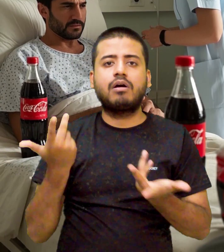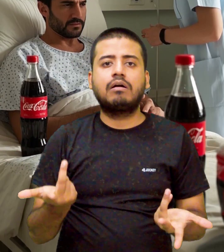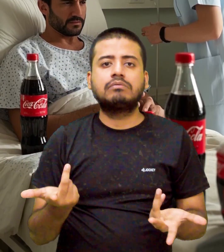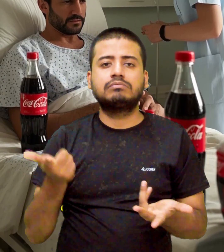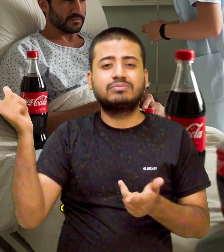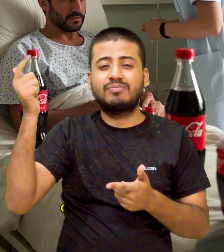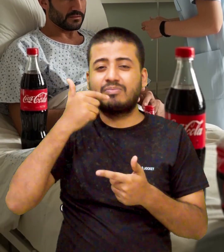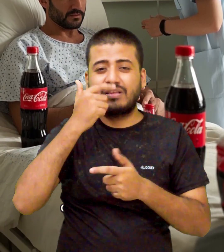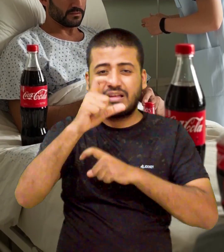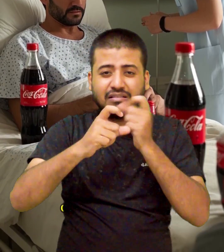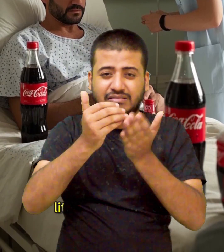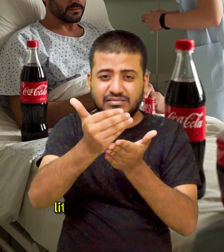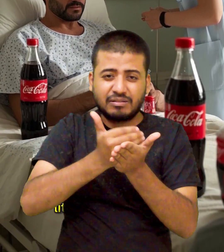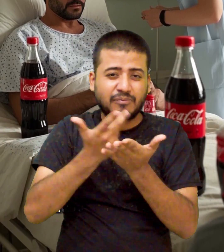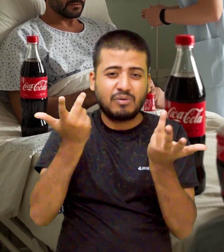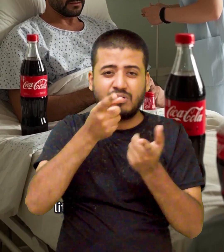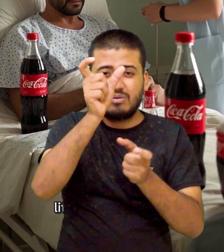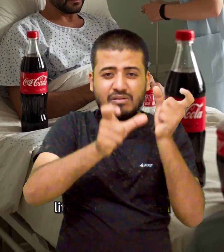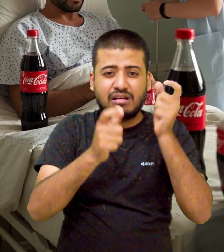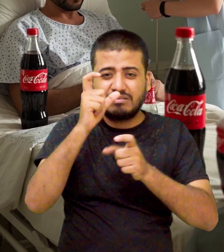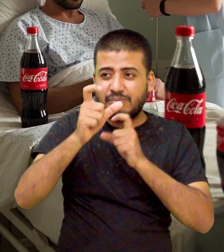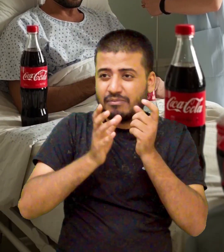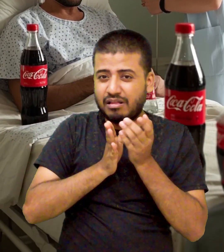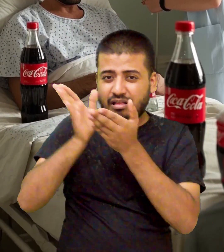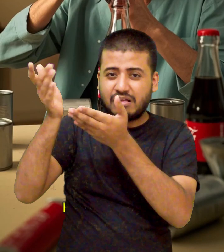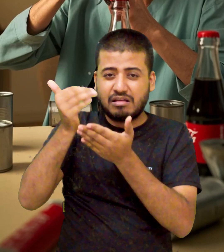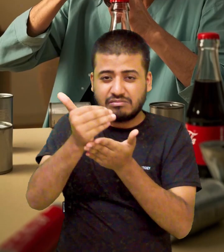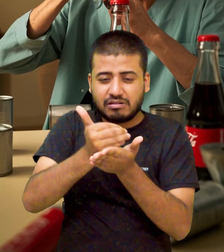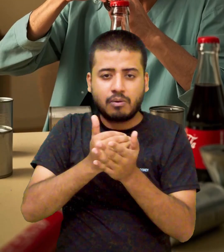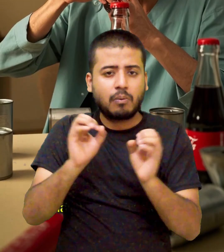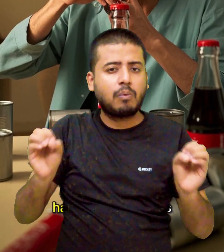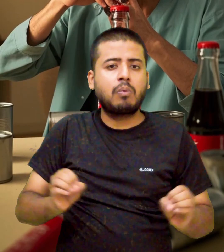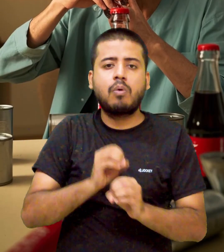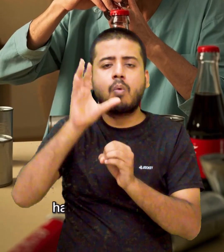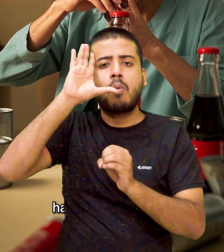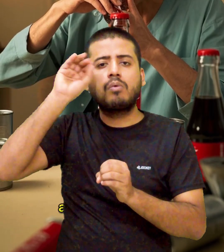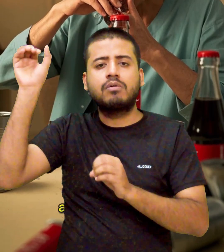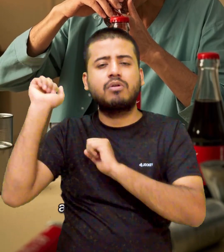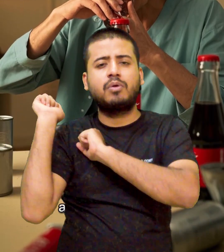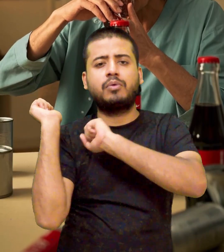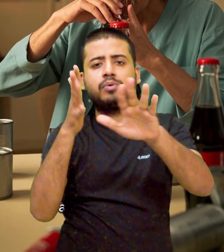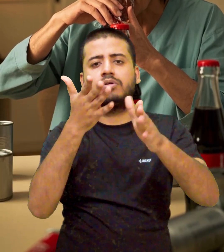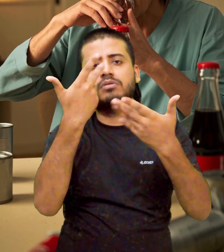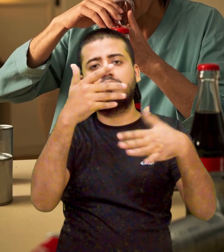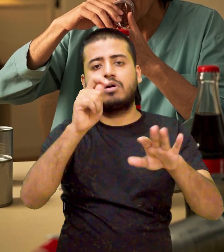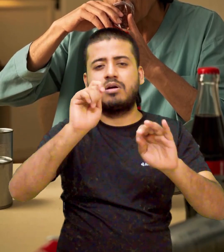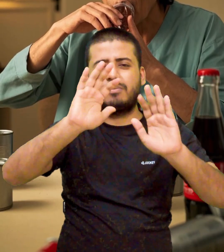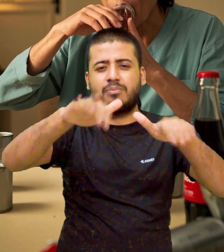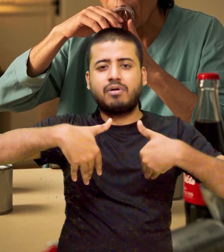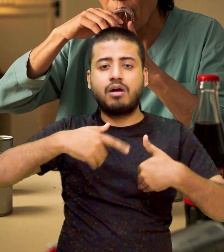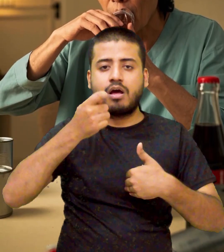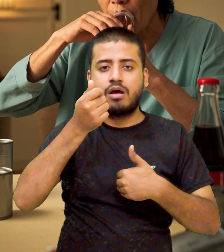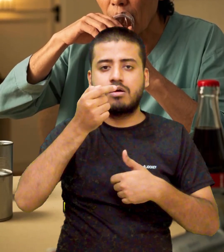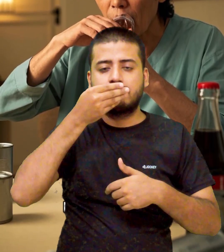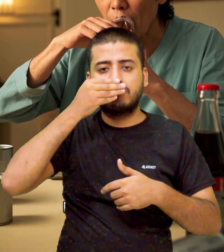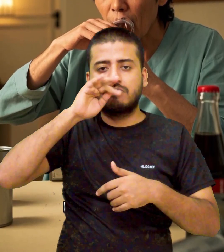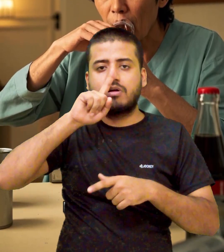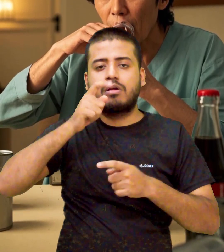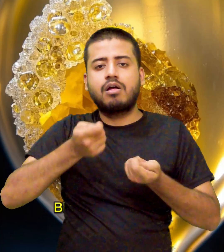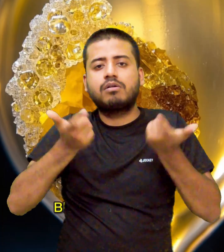ounces, could easily lead to consuming hundreds of grams of sugar daily, far exceeding recommended limits. Weight